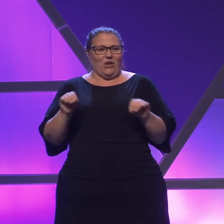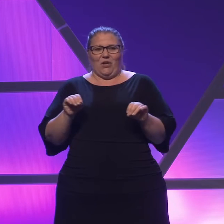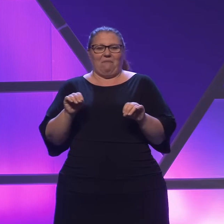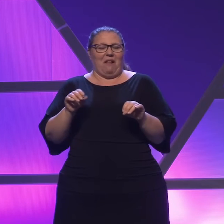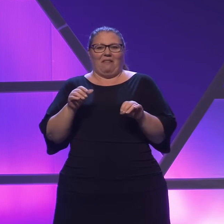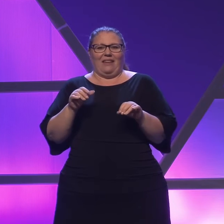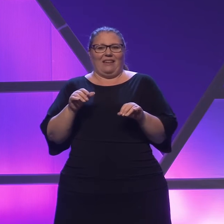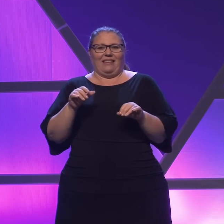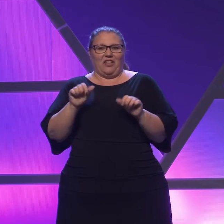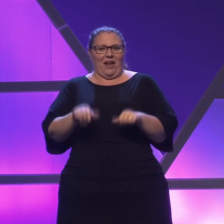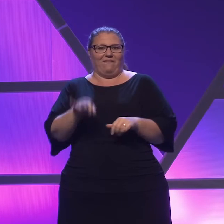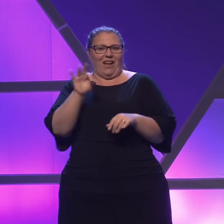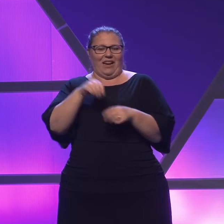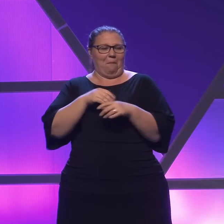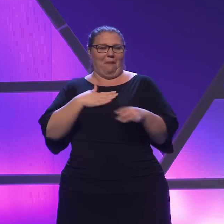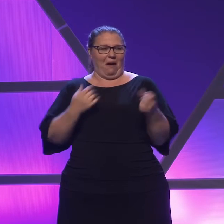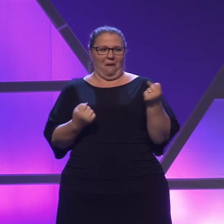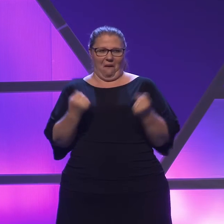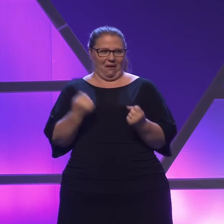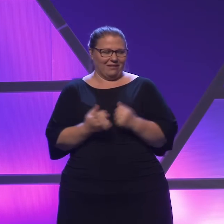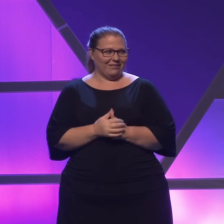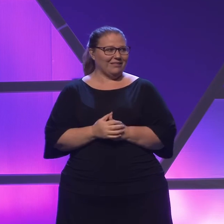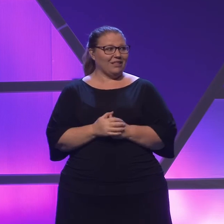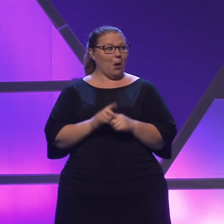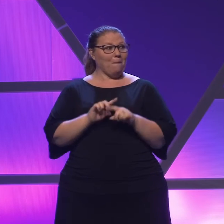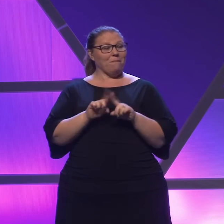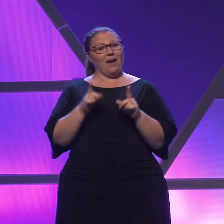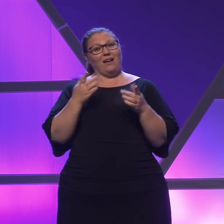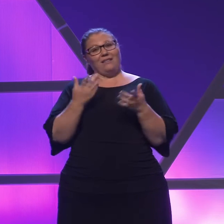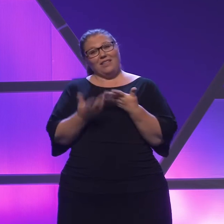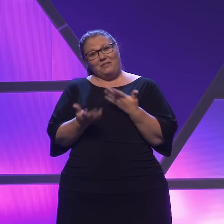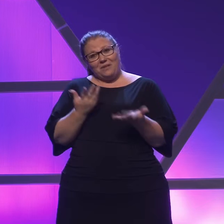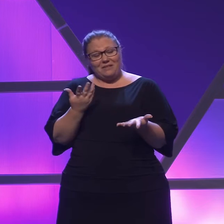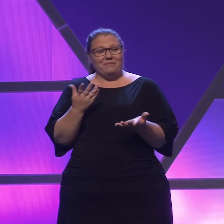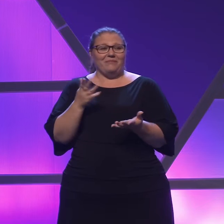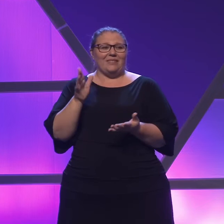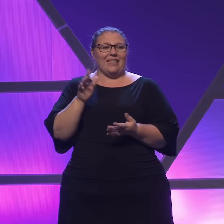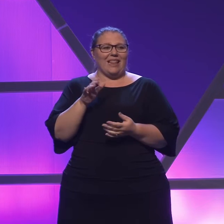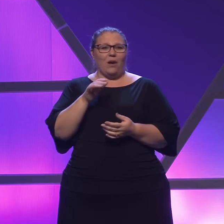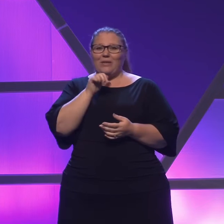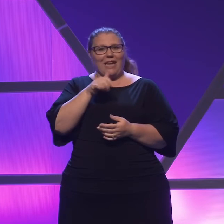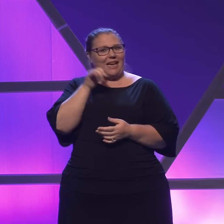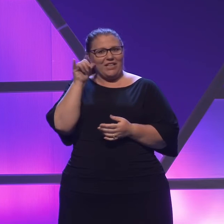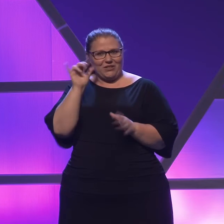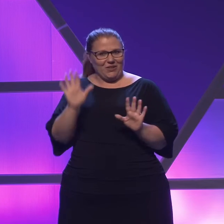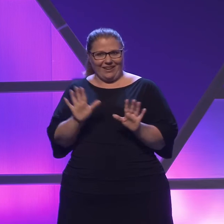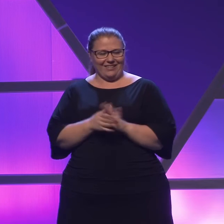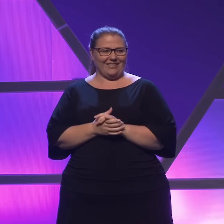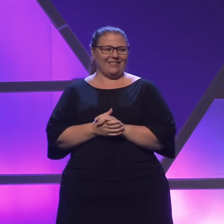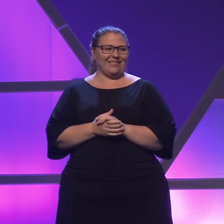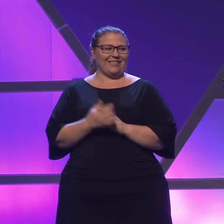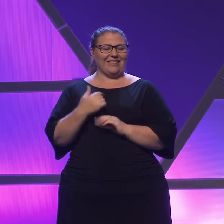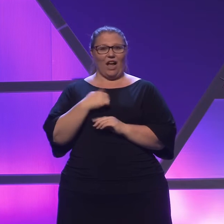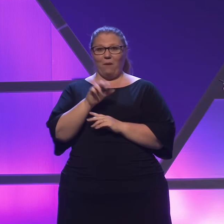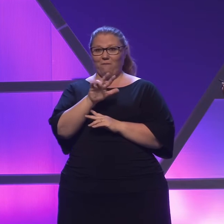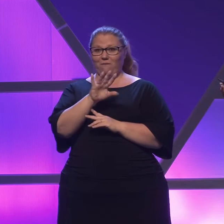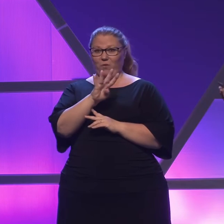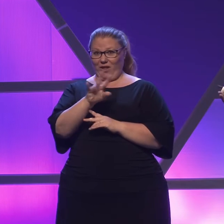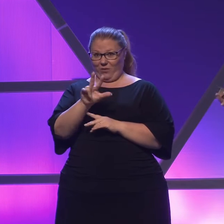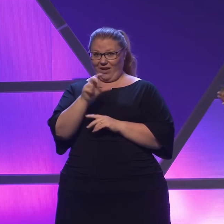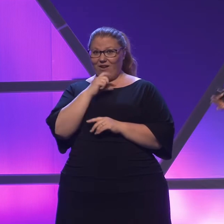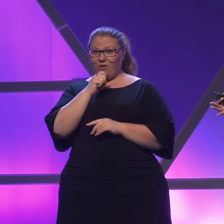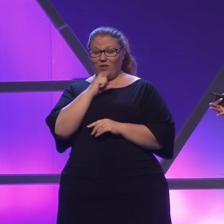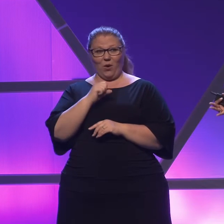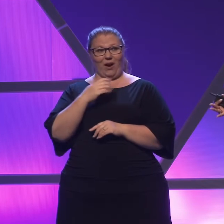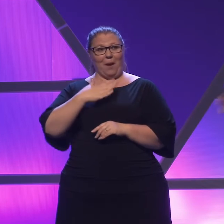found in my car. But alas, that was not yesterday. I'm 43 now, and my